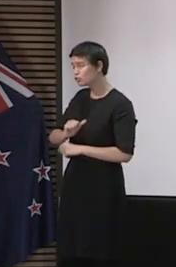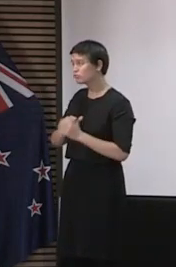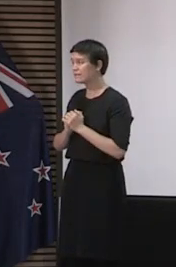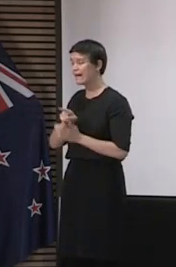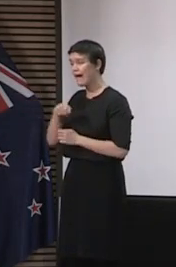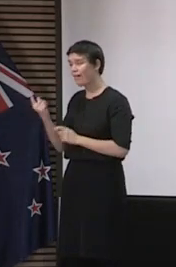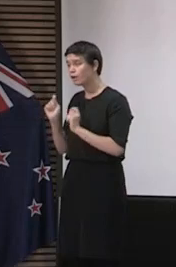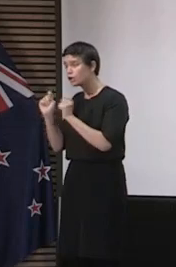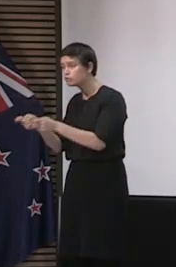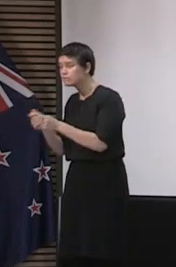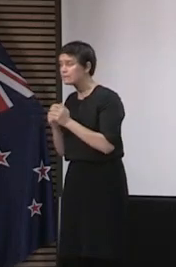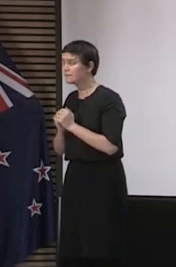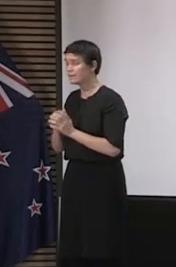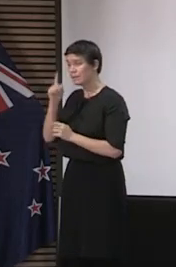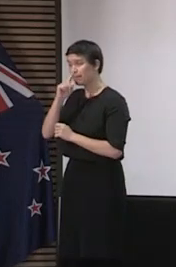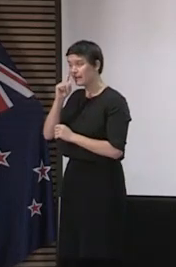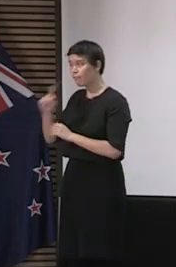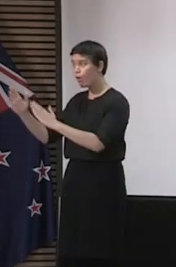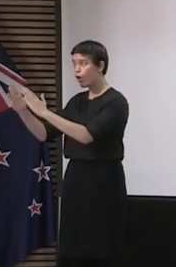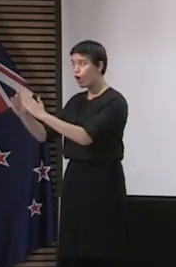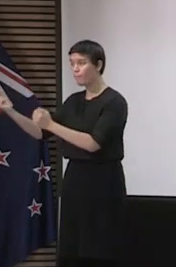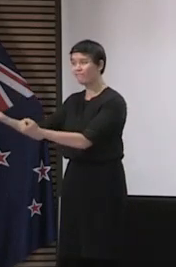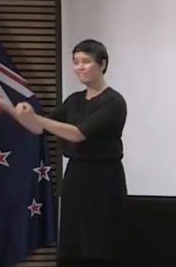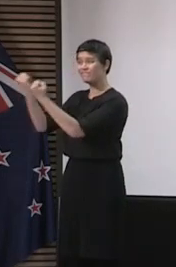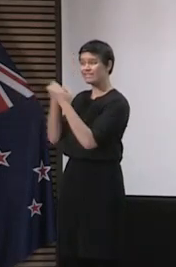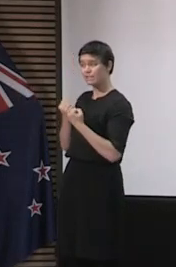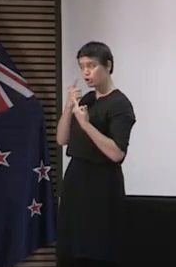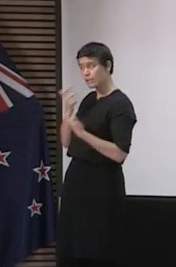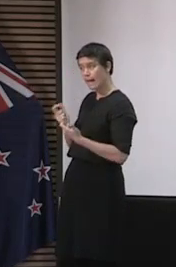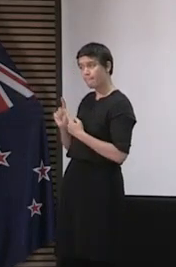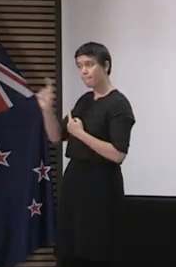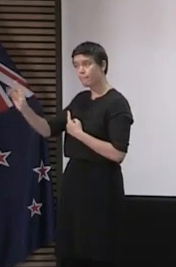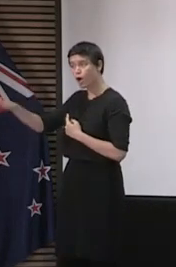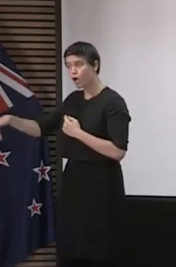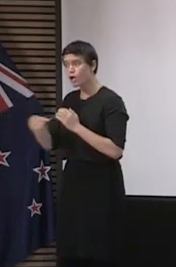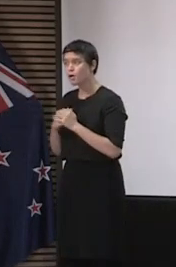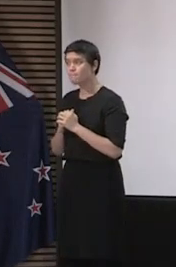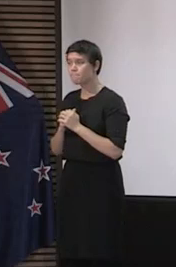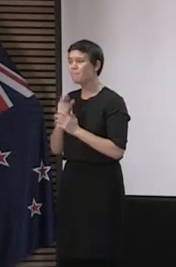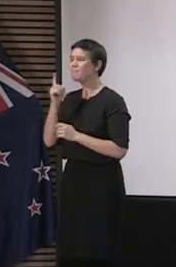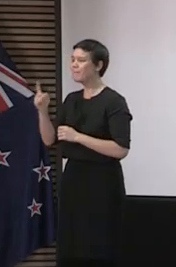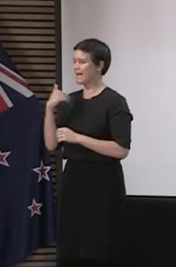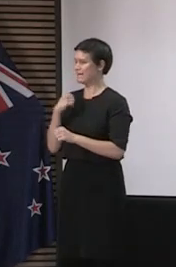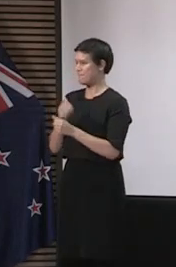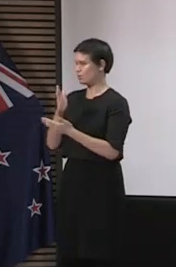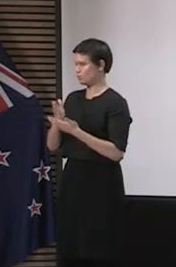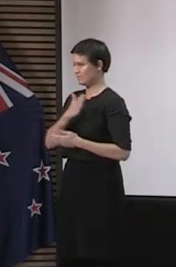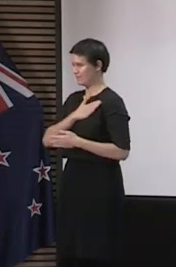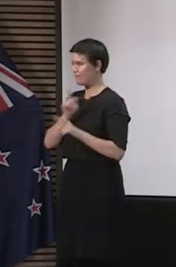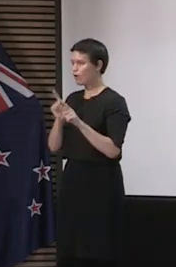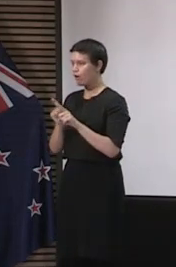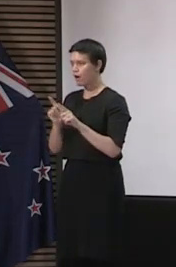and then easing into that within the context of wanting to keep everyone safe. So making sure their infection prevention and control procedures are